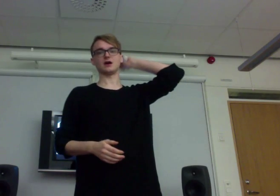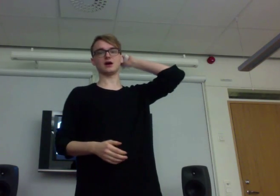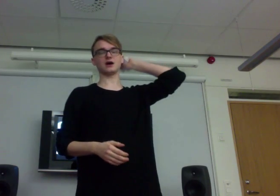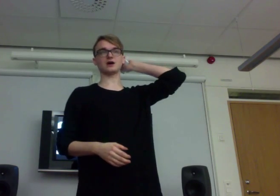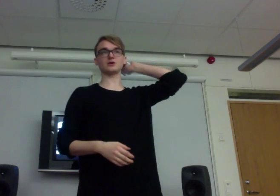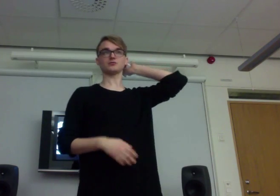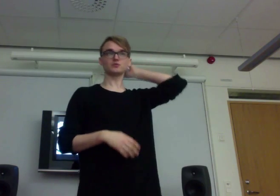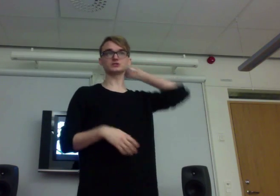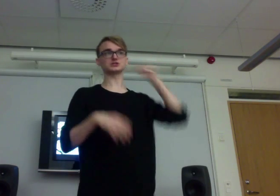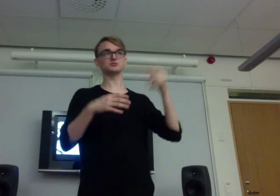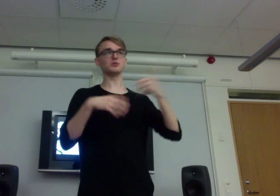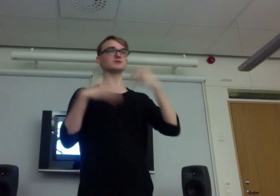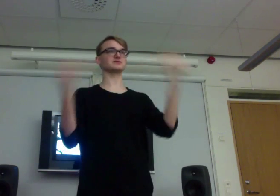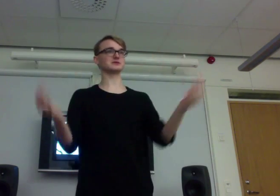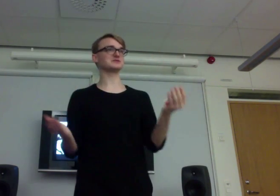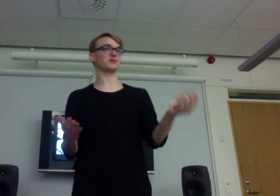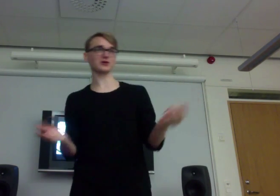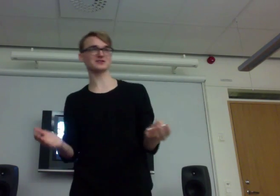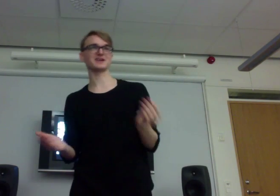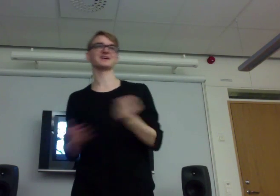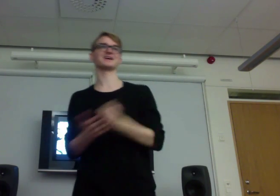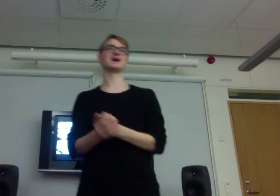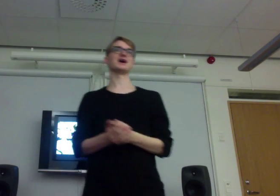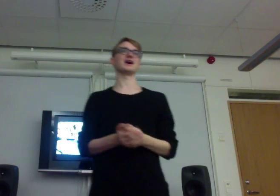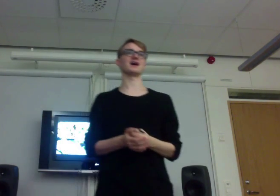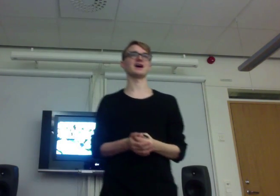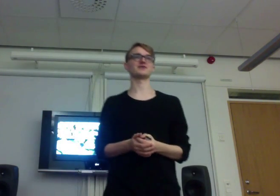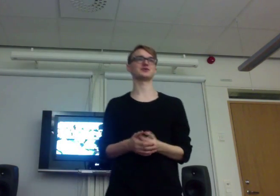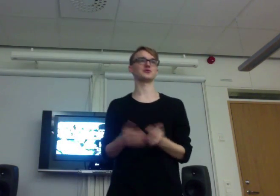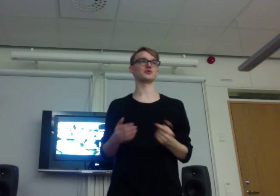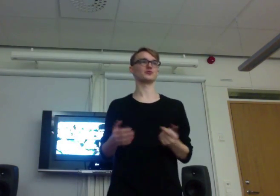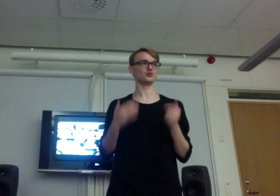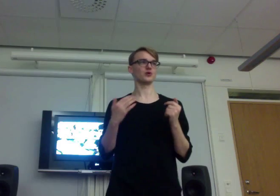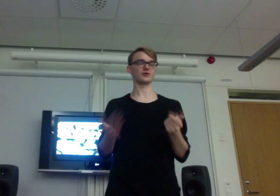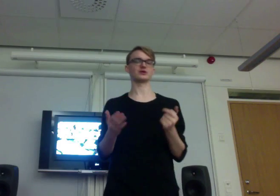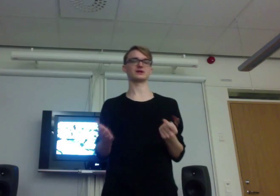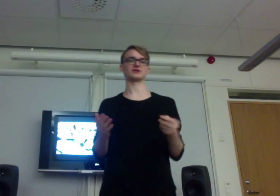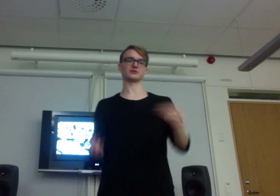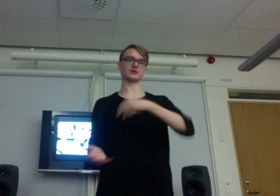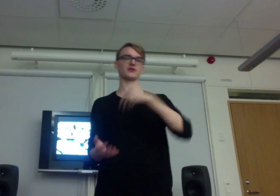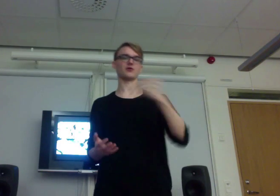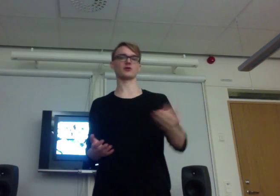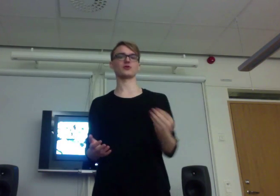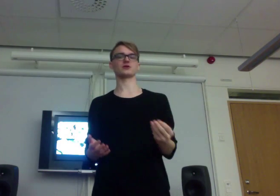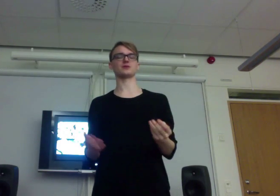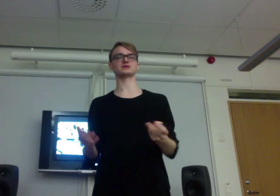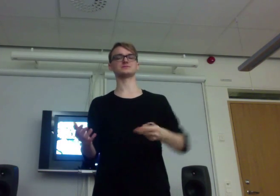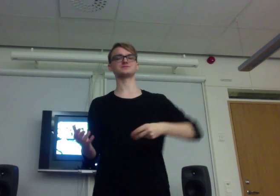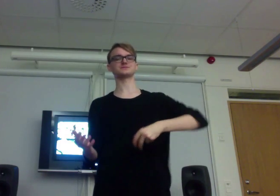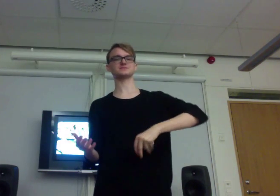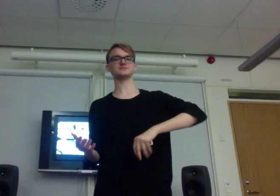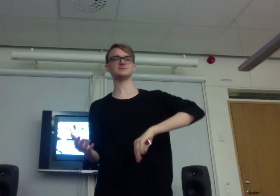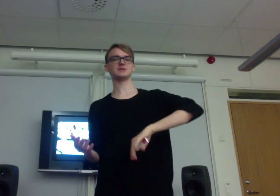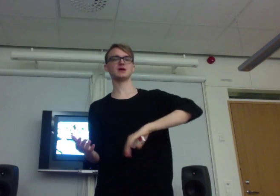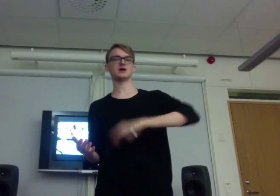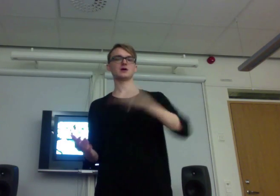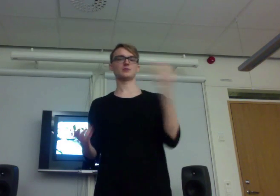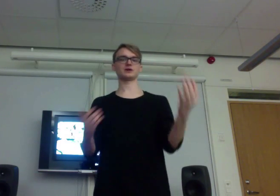uh, which most of it worked, uh, after a real, a lot of hard work, but, but it,